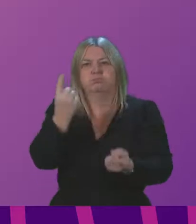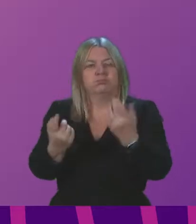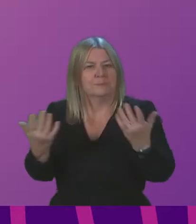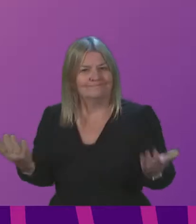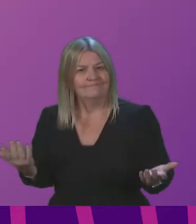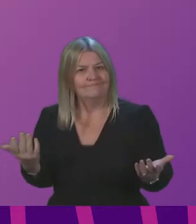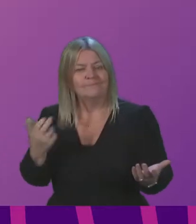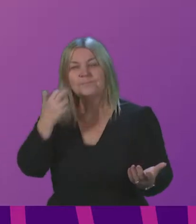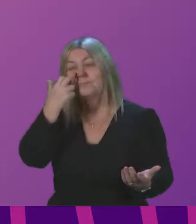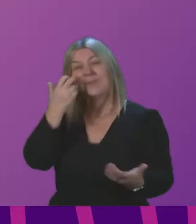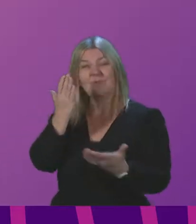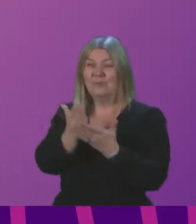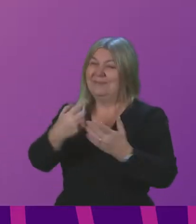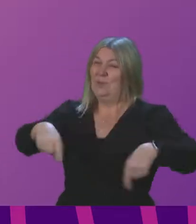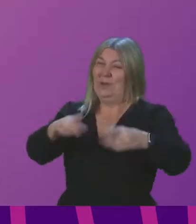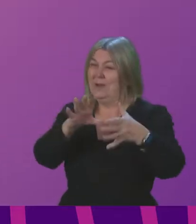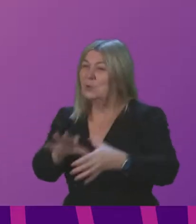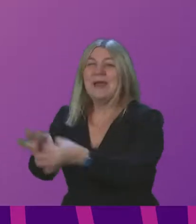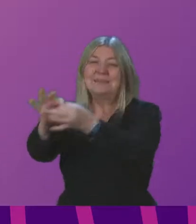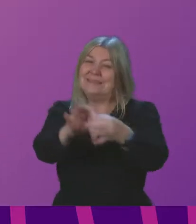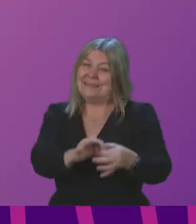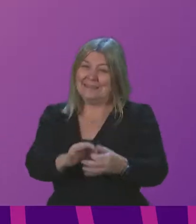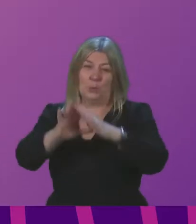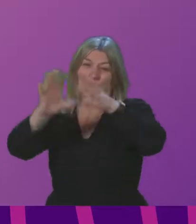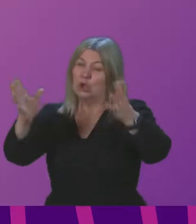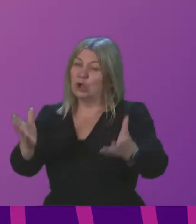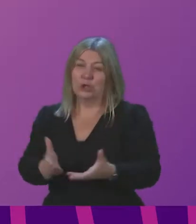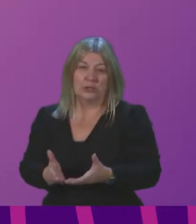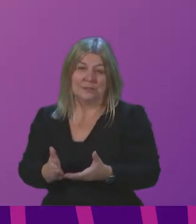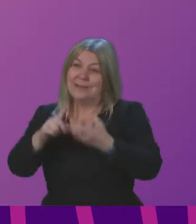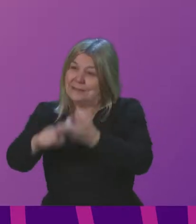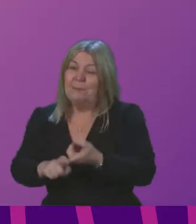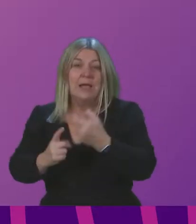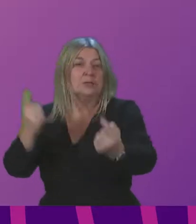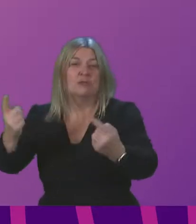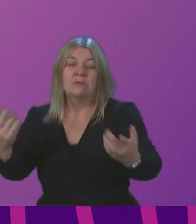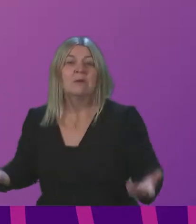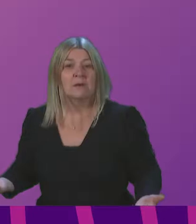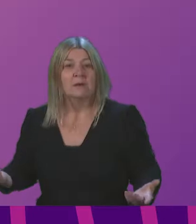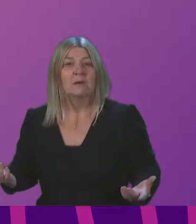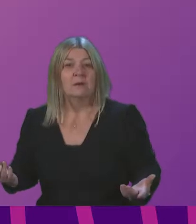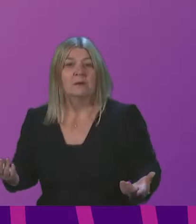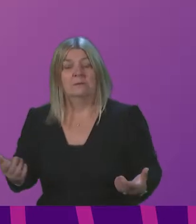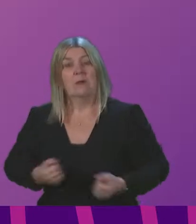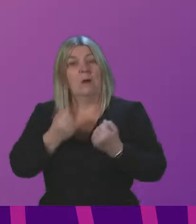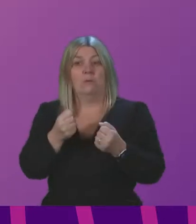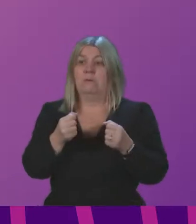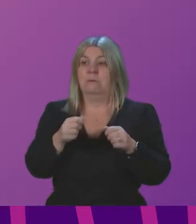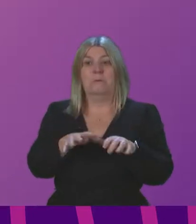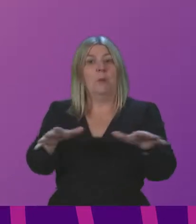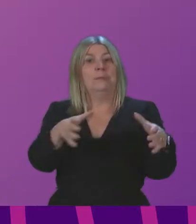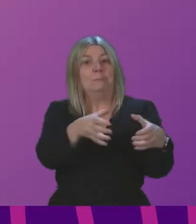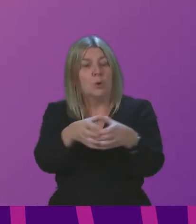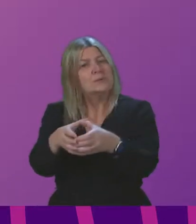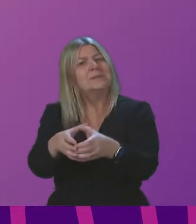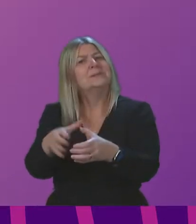We're all interconnected and interdependent. Our governments and public bodies must be clear on messaging. They have